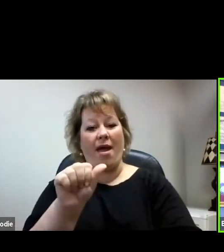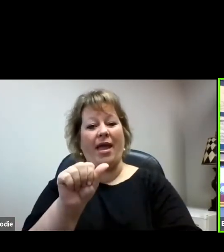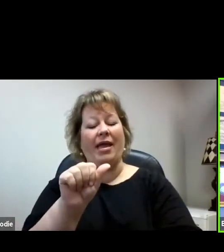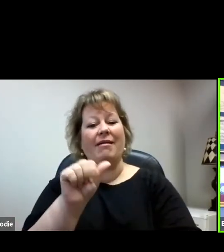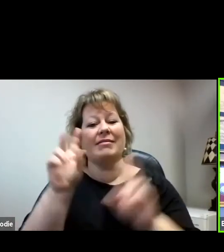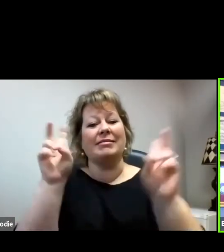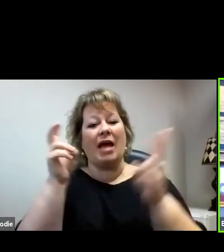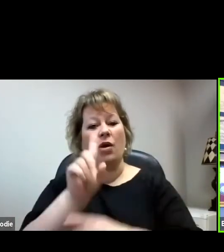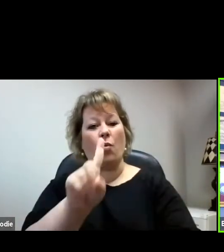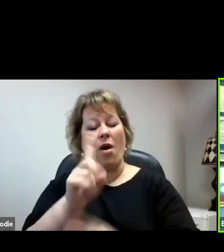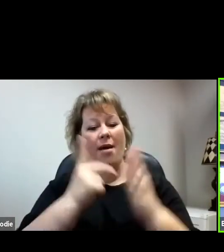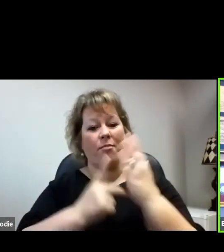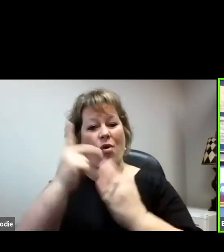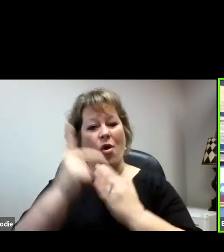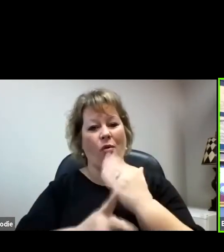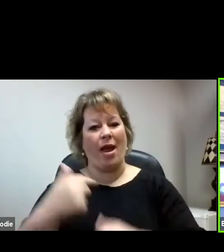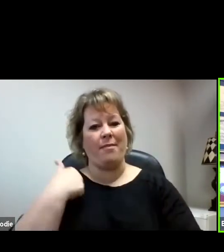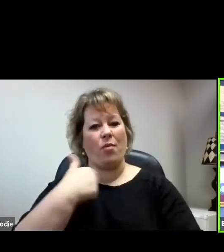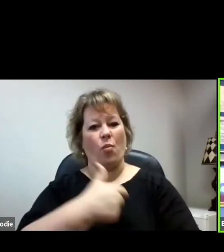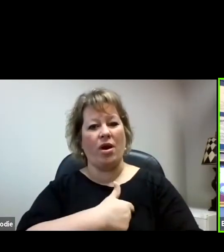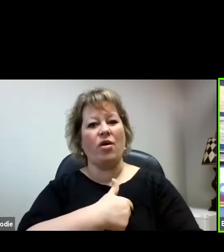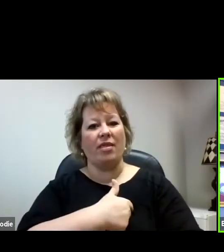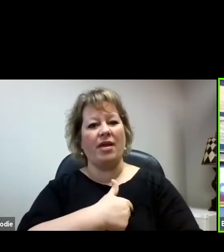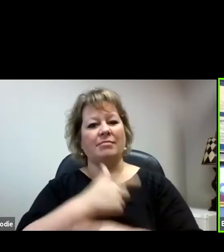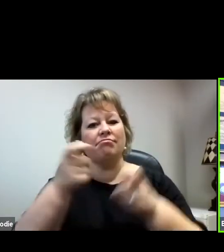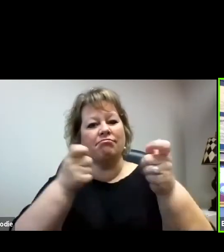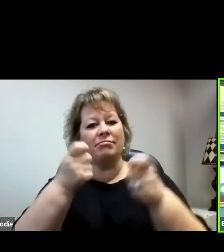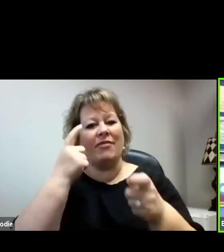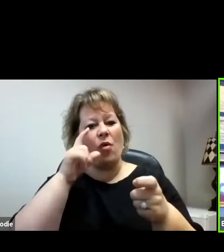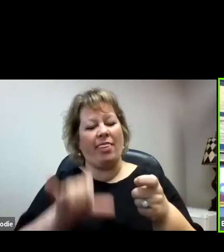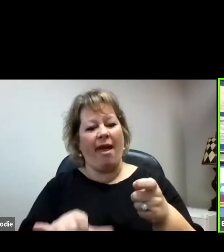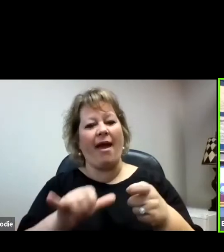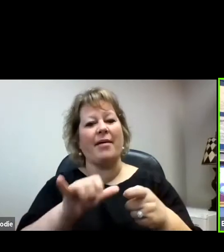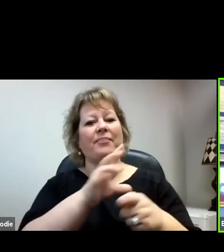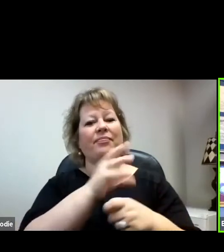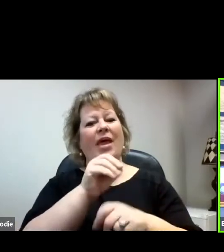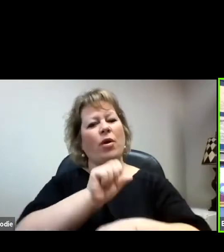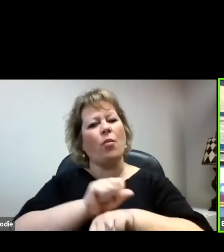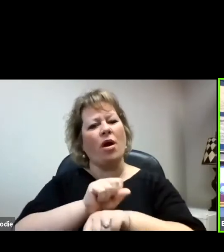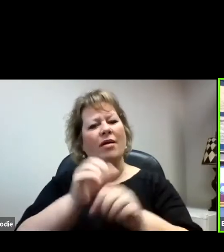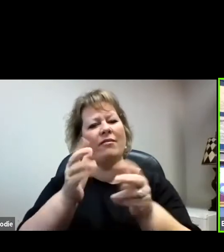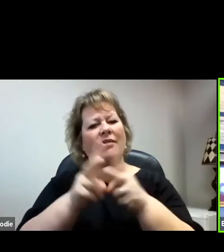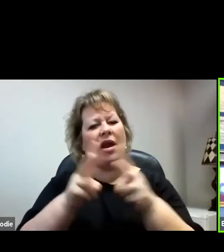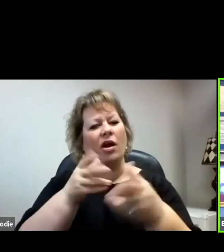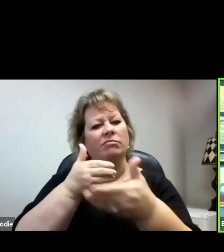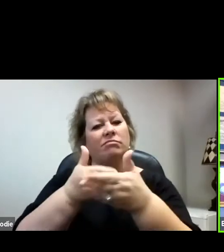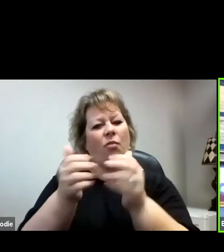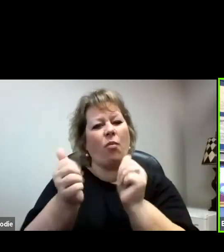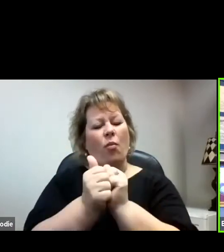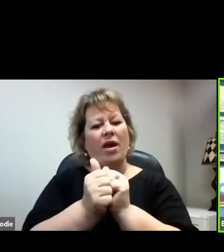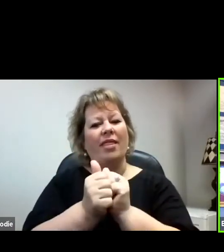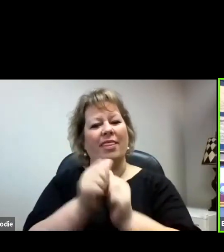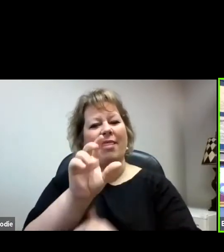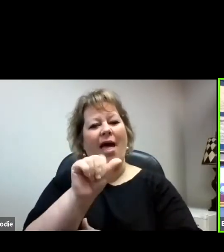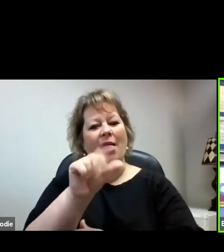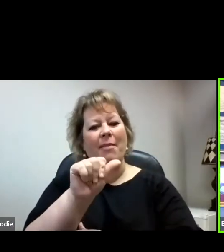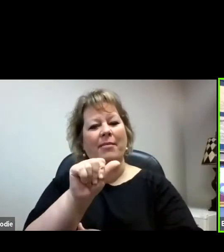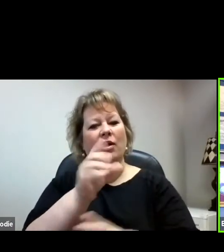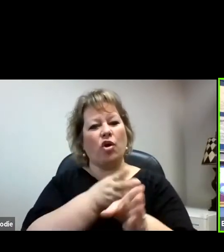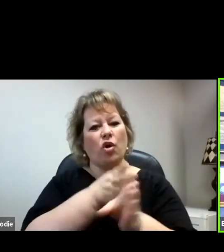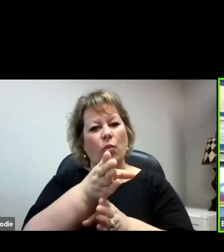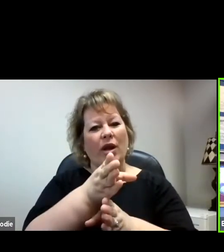We're the fiscal agent for that and work very closely with career centers, the Alabama Department of Labor